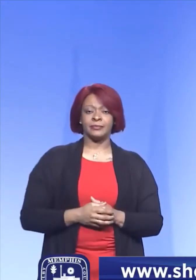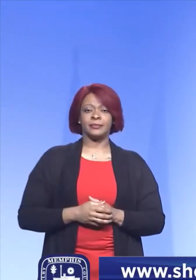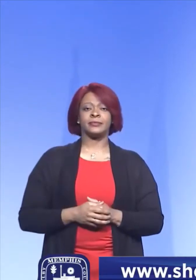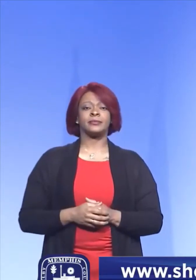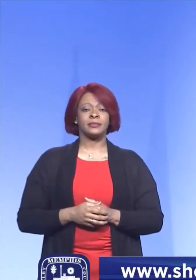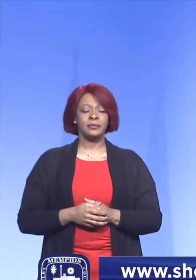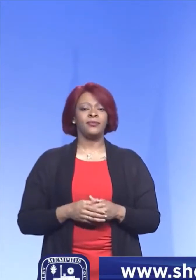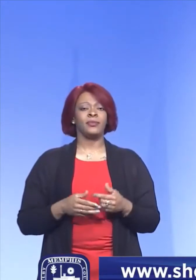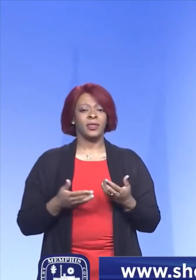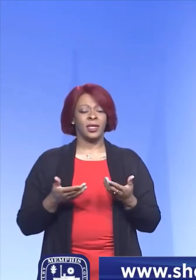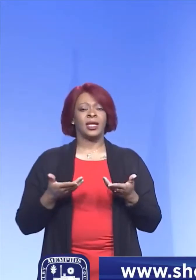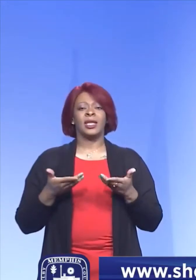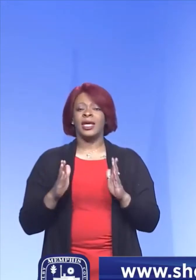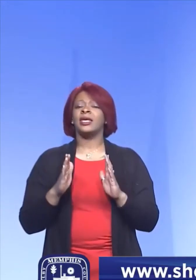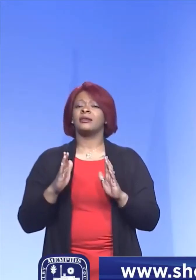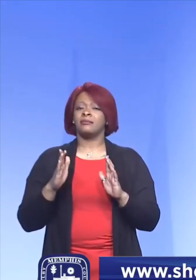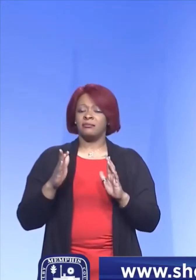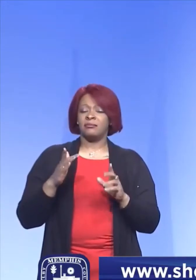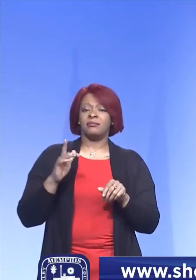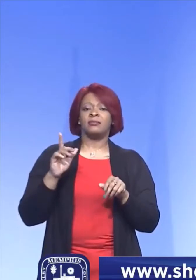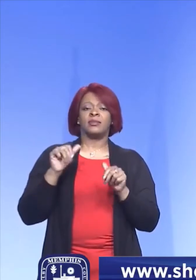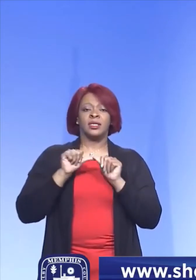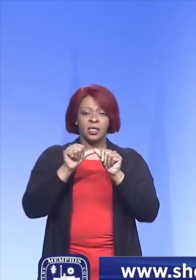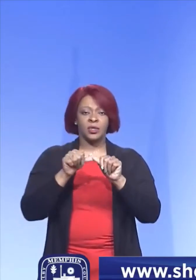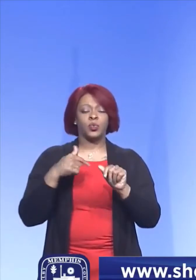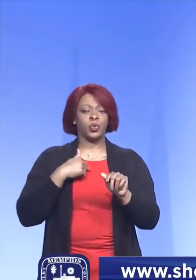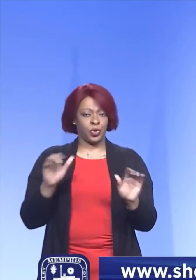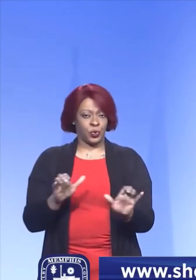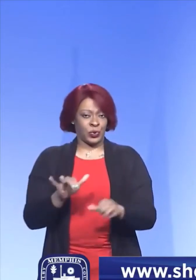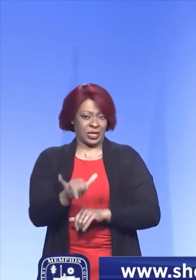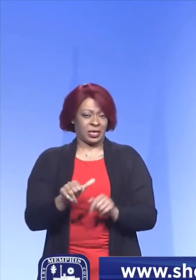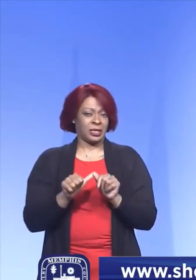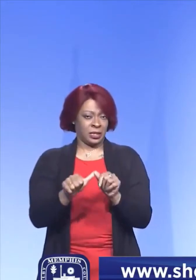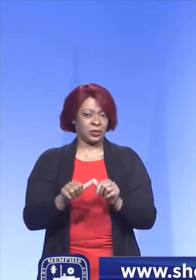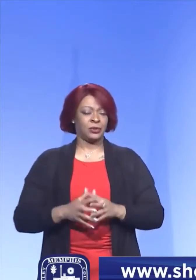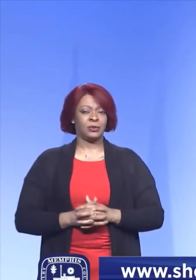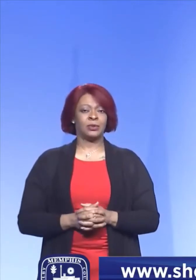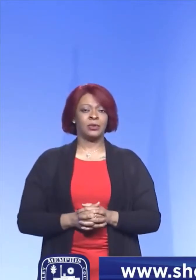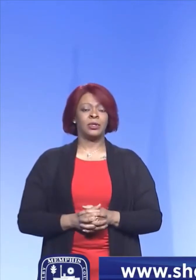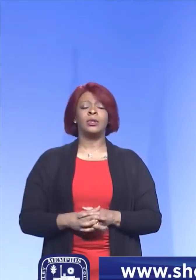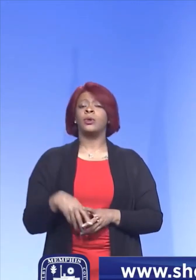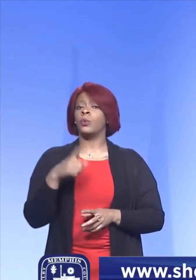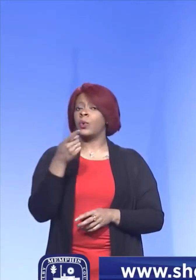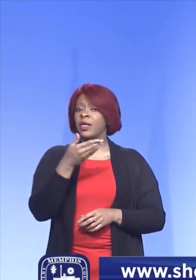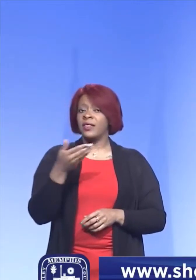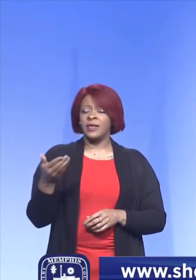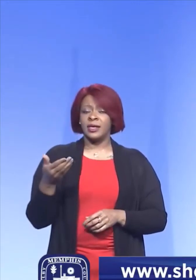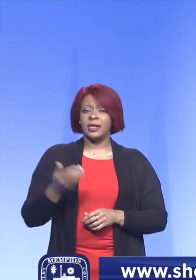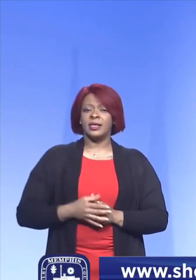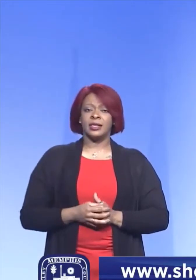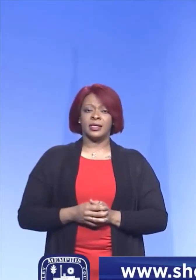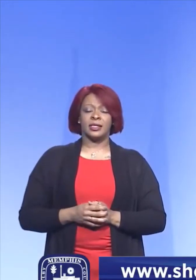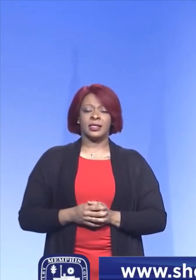continue what we're doing. Let's continue what doing. One of the things is that